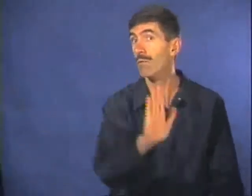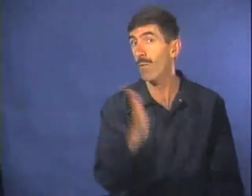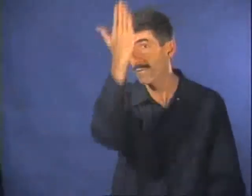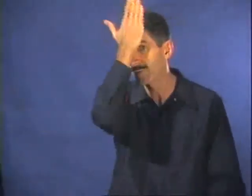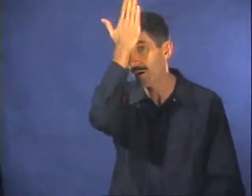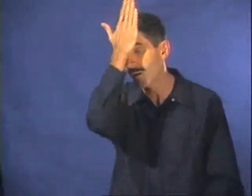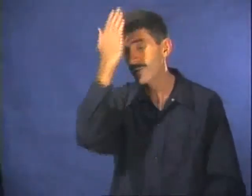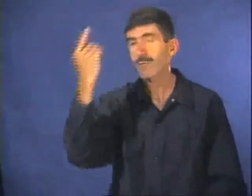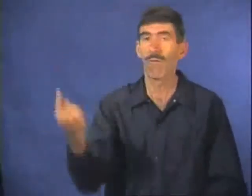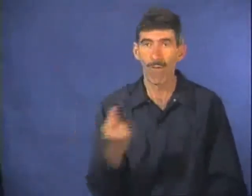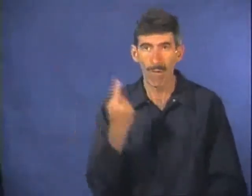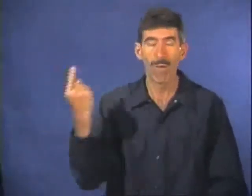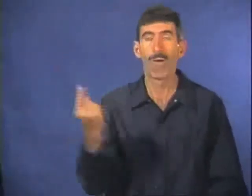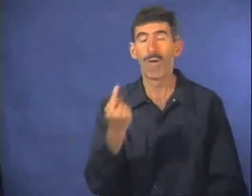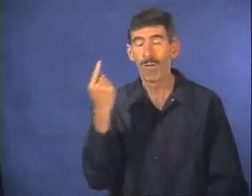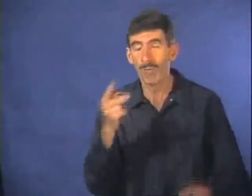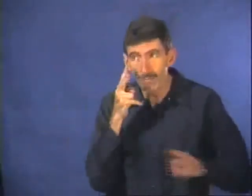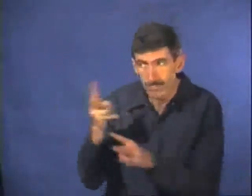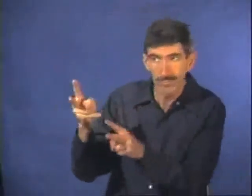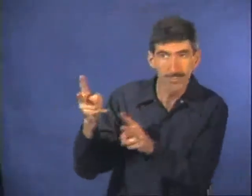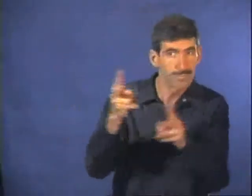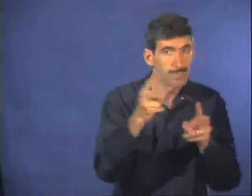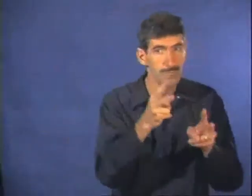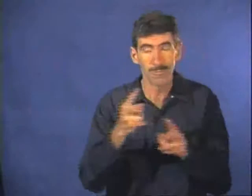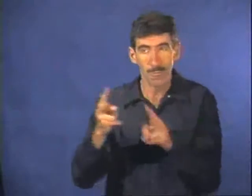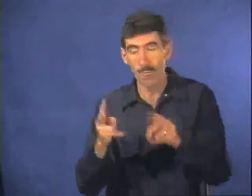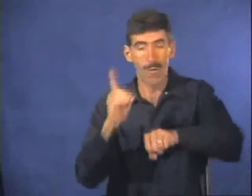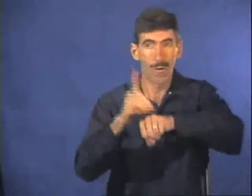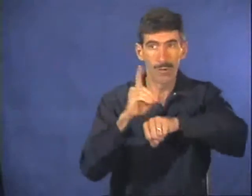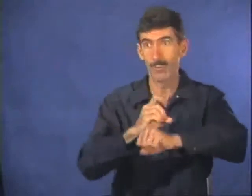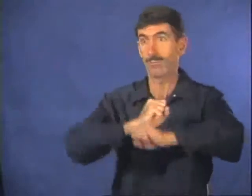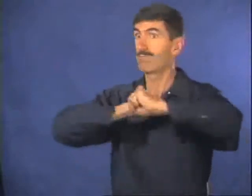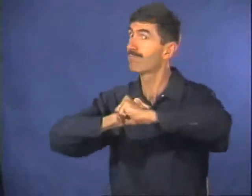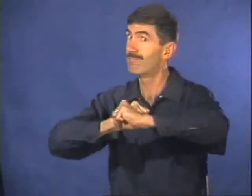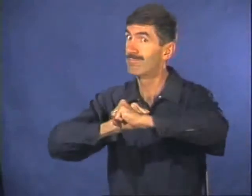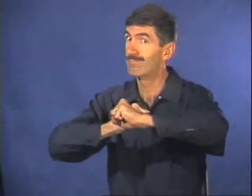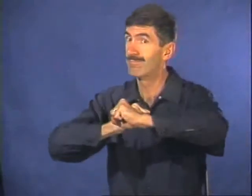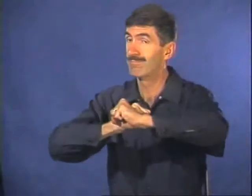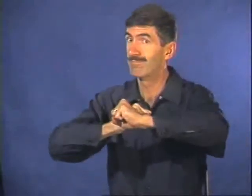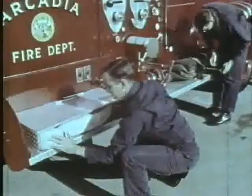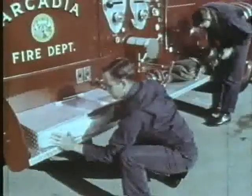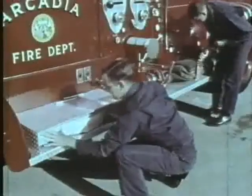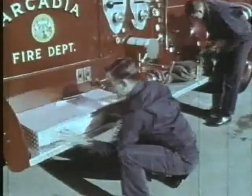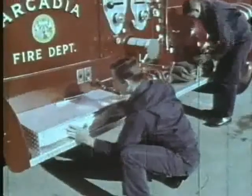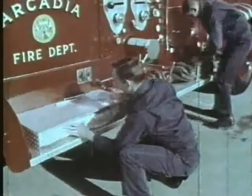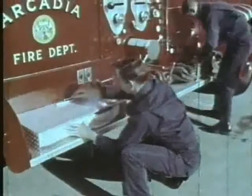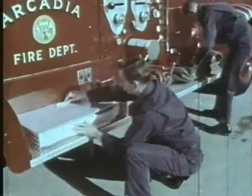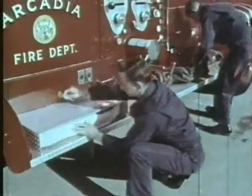This is why your fireman is always on guard. and